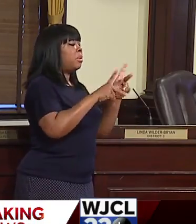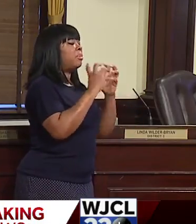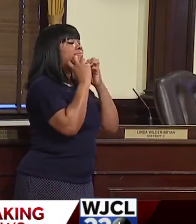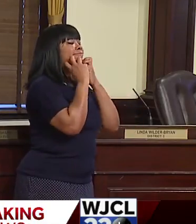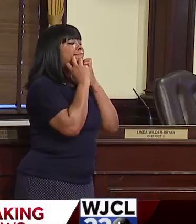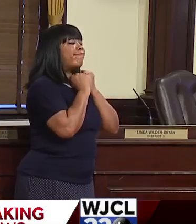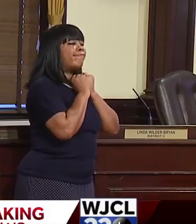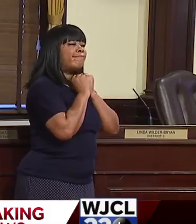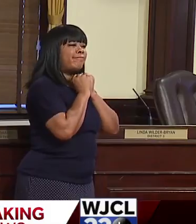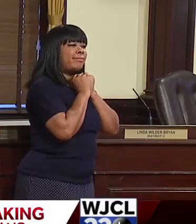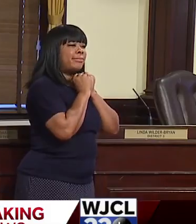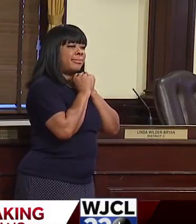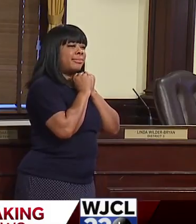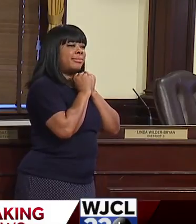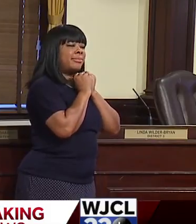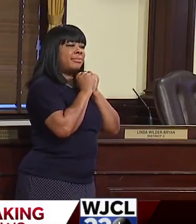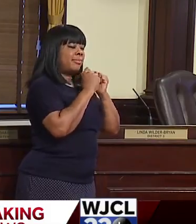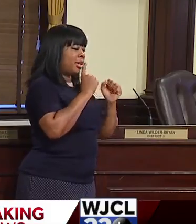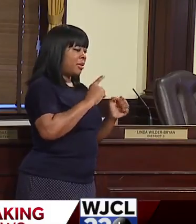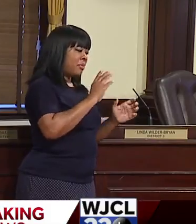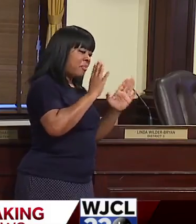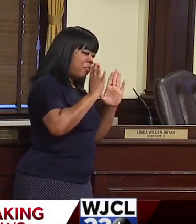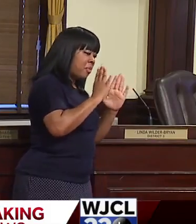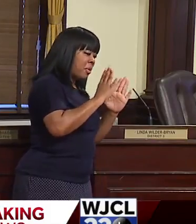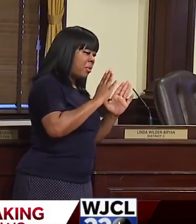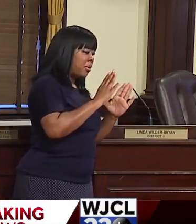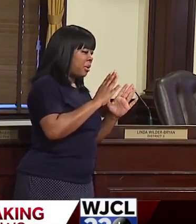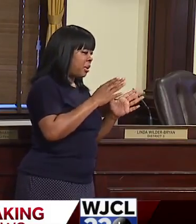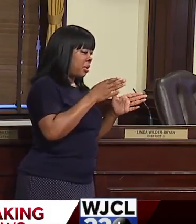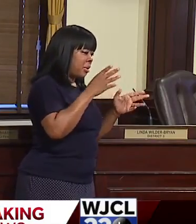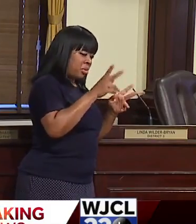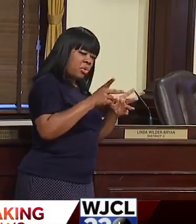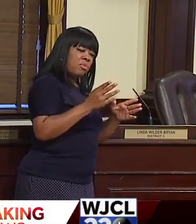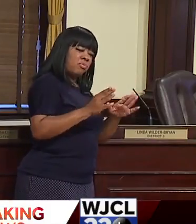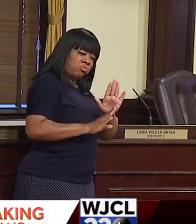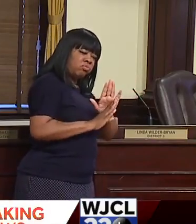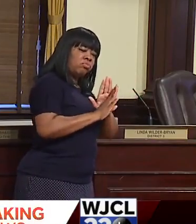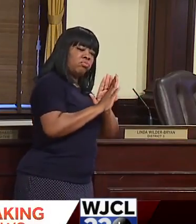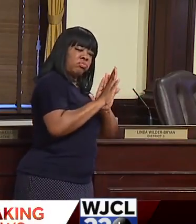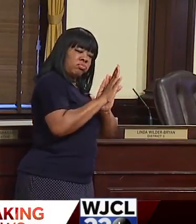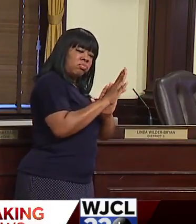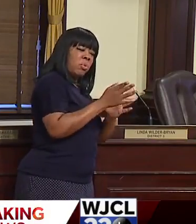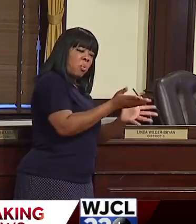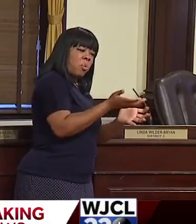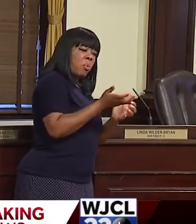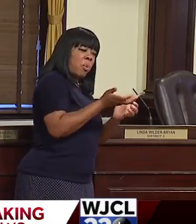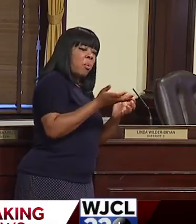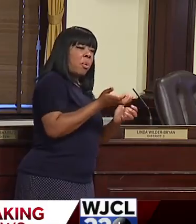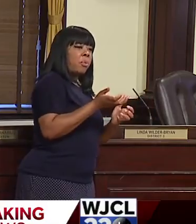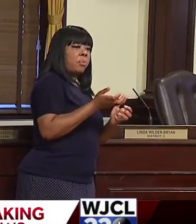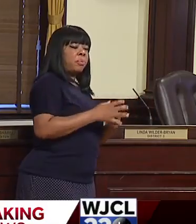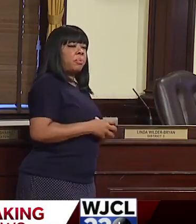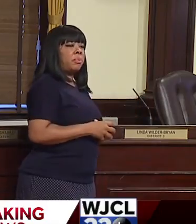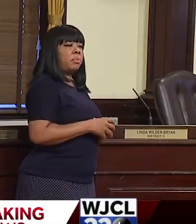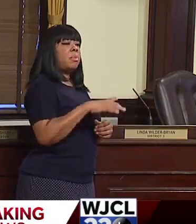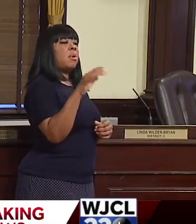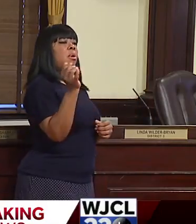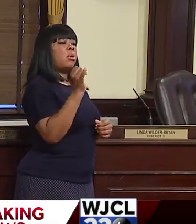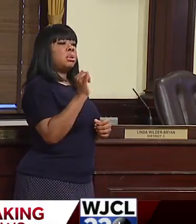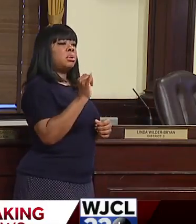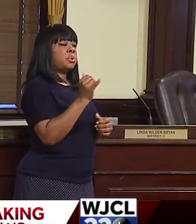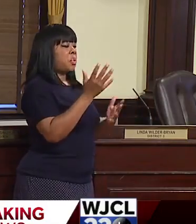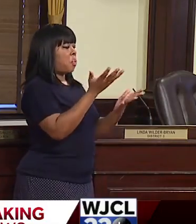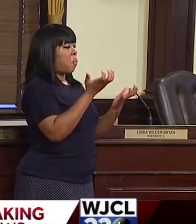um, and is committed to people doing better. I want someone who is